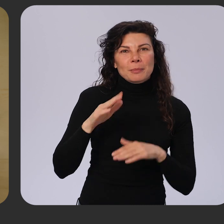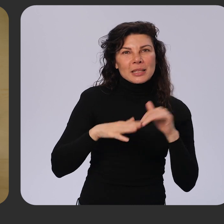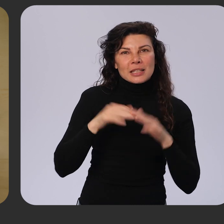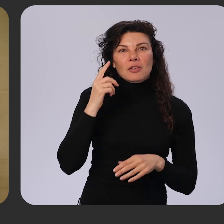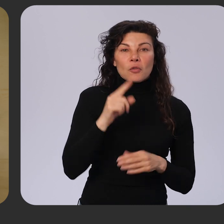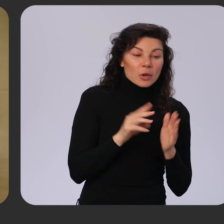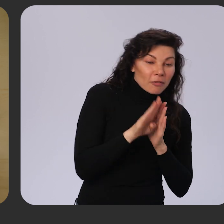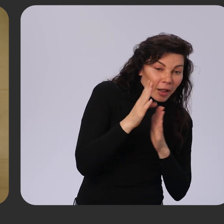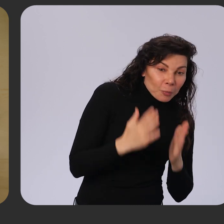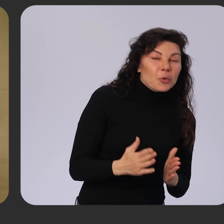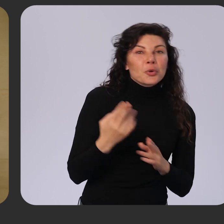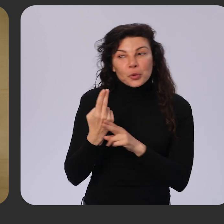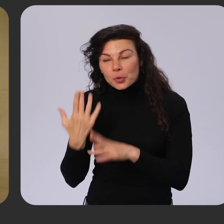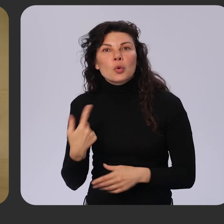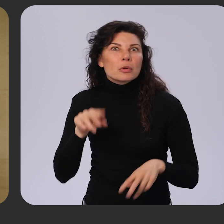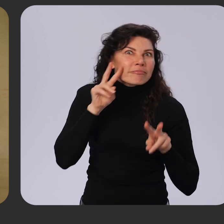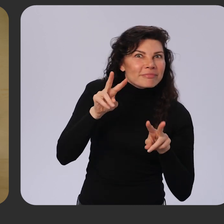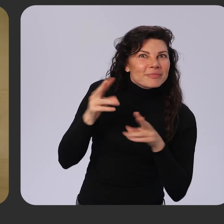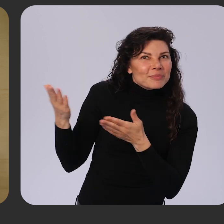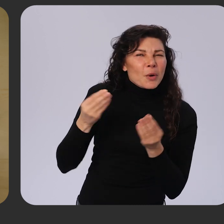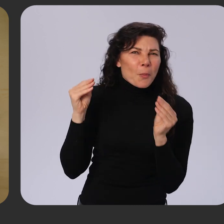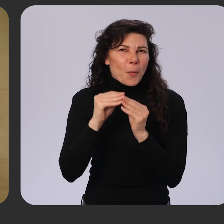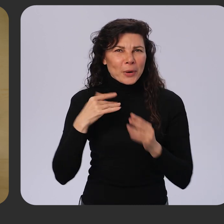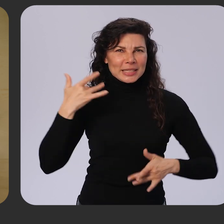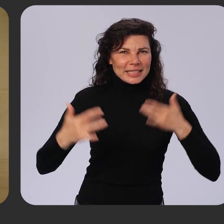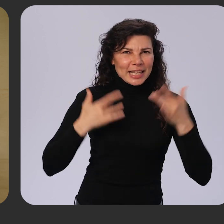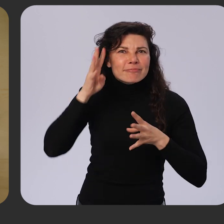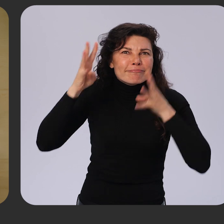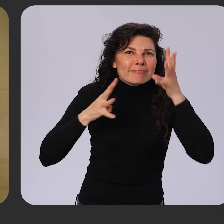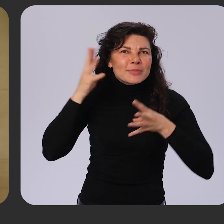look forward to bringing you more of our exciting innovations soon. Thank you.